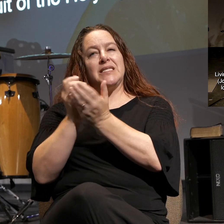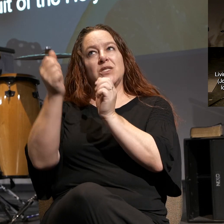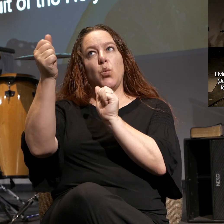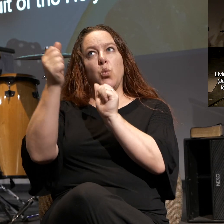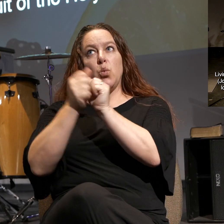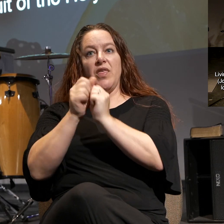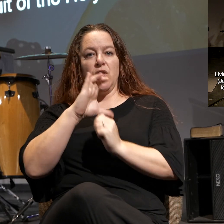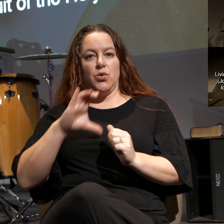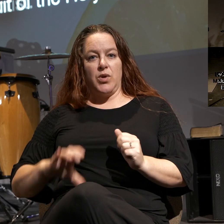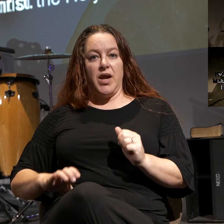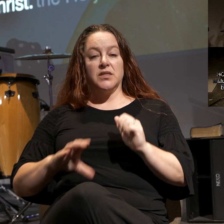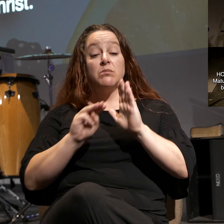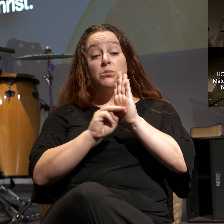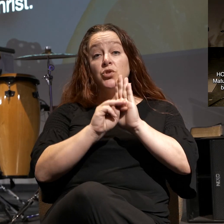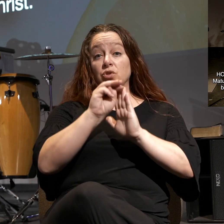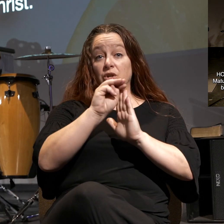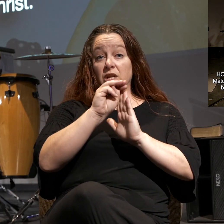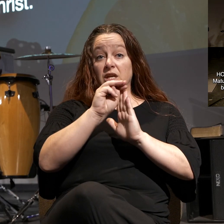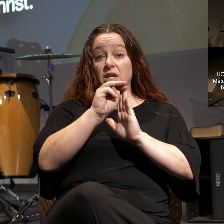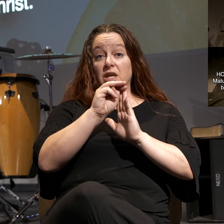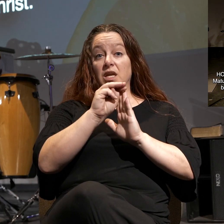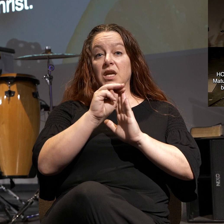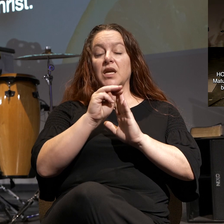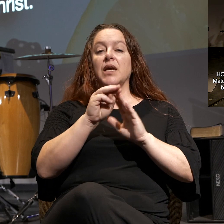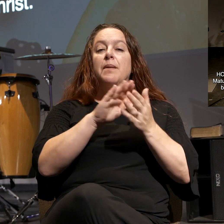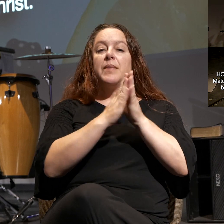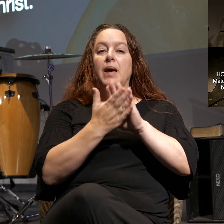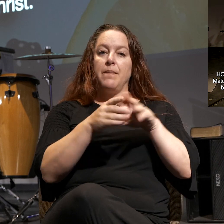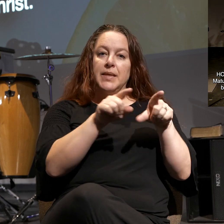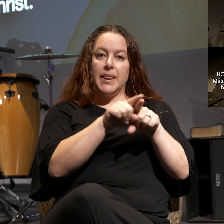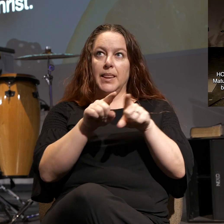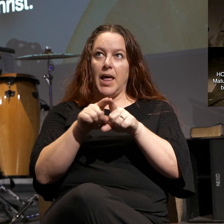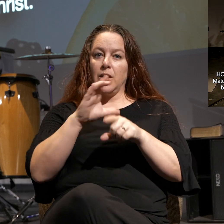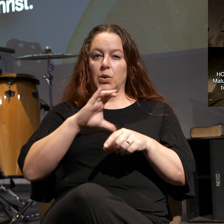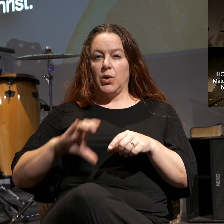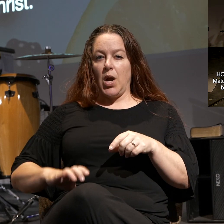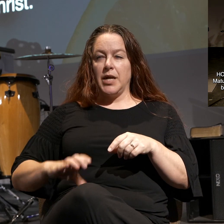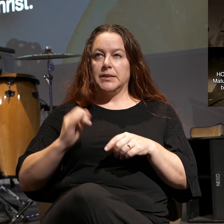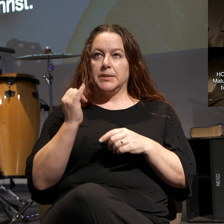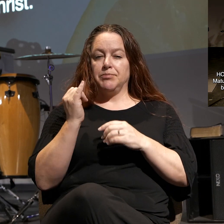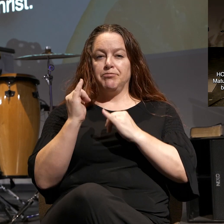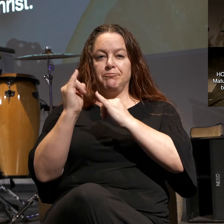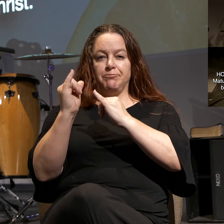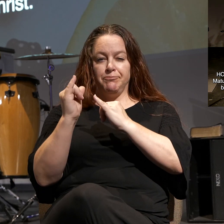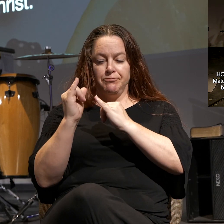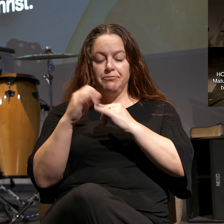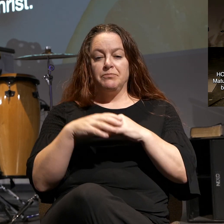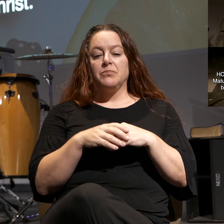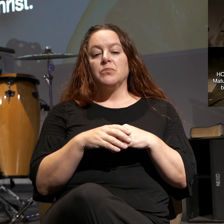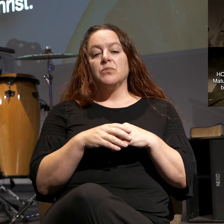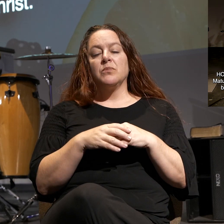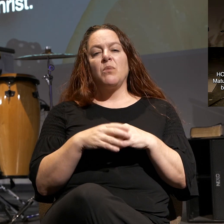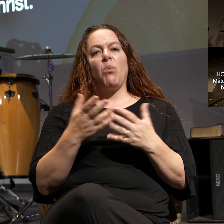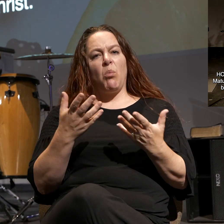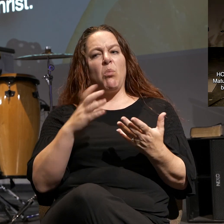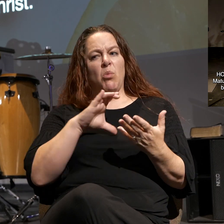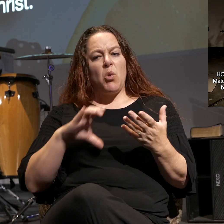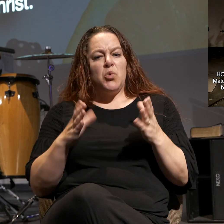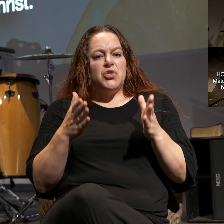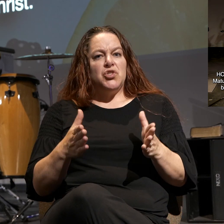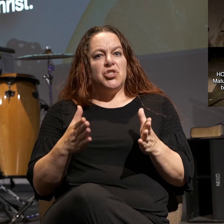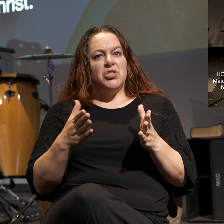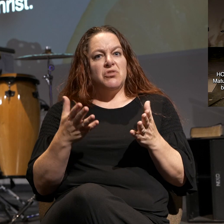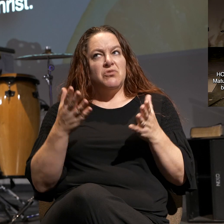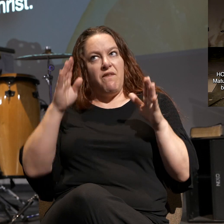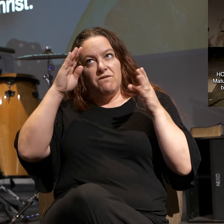Christ. Maturity is about being like Christ. And so it makes sense. As Christians, we don't want to focus